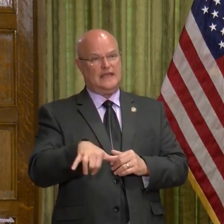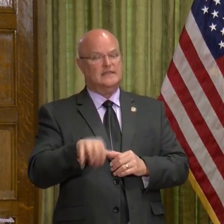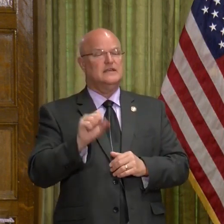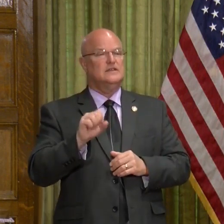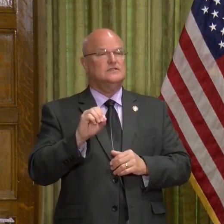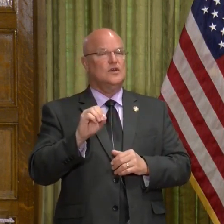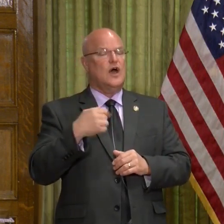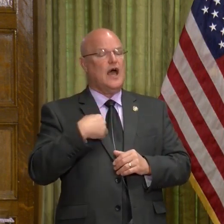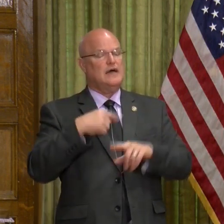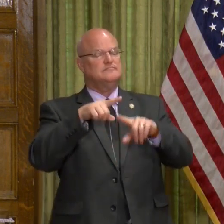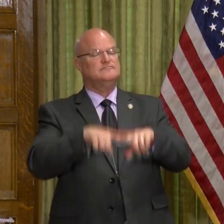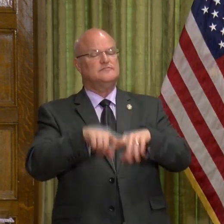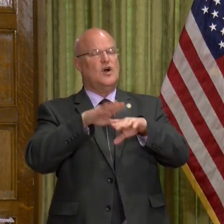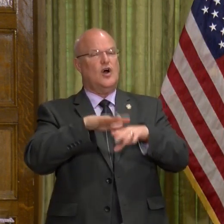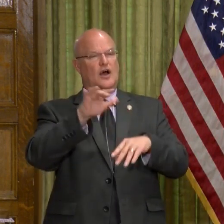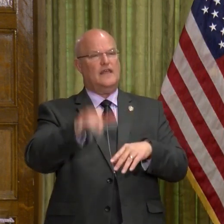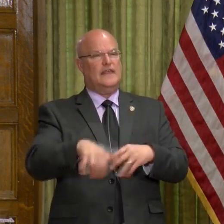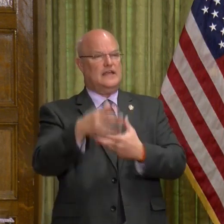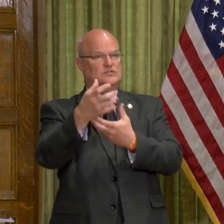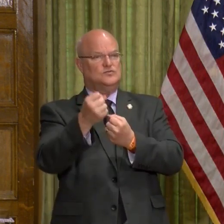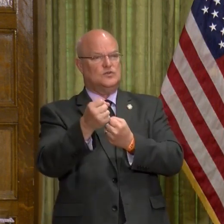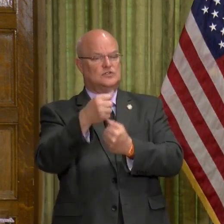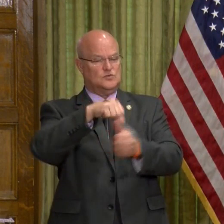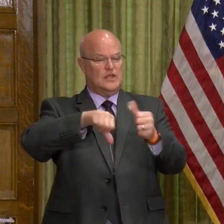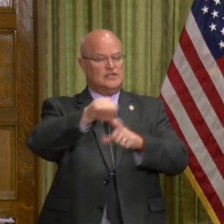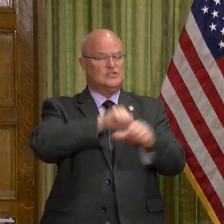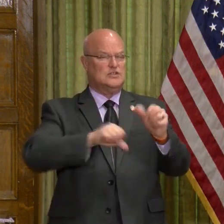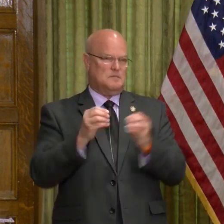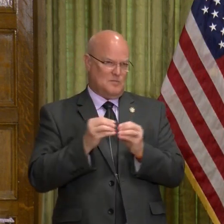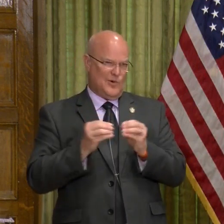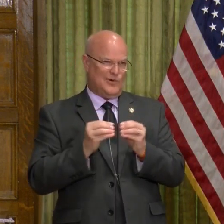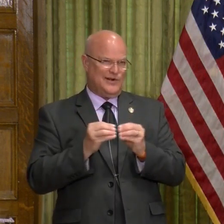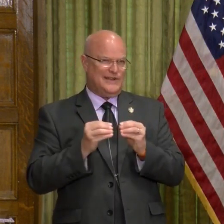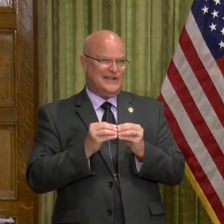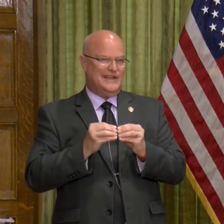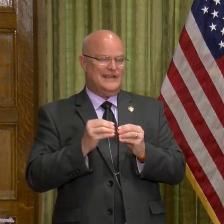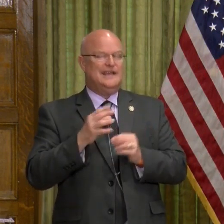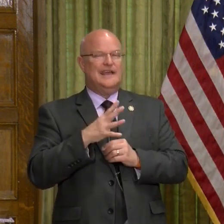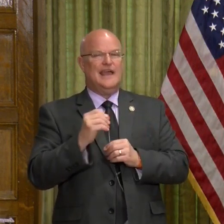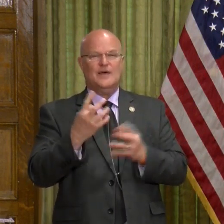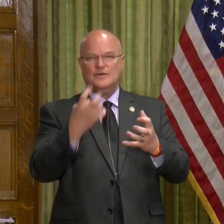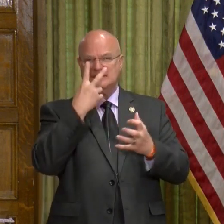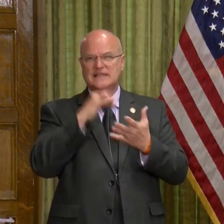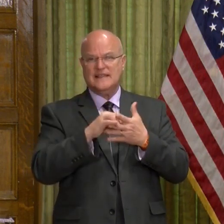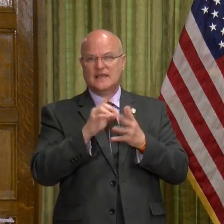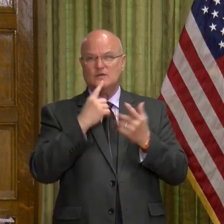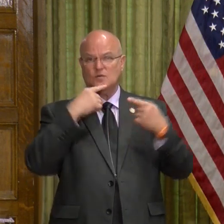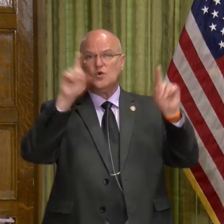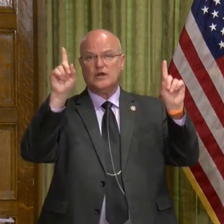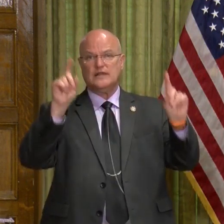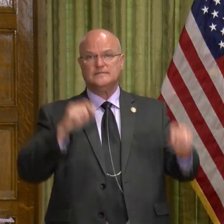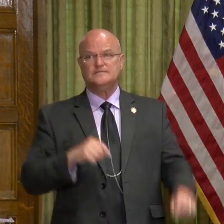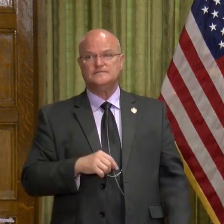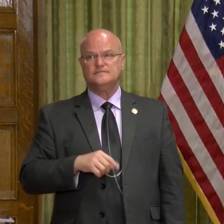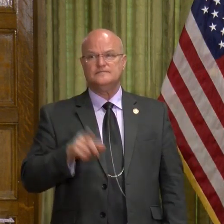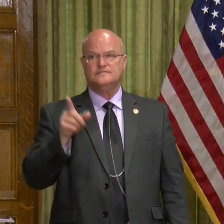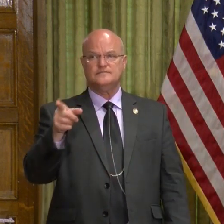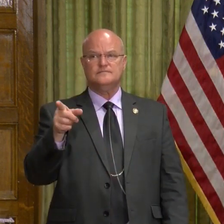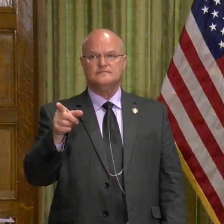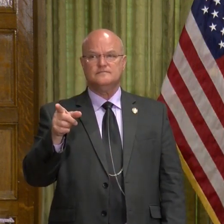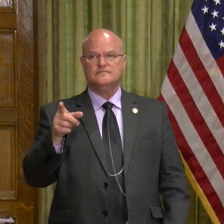So I'm relying upon that trust relationship a little bit more, and I want to see that work. Yes?